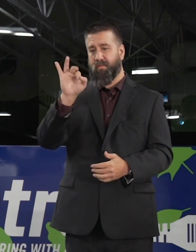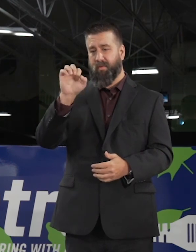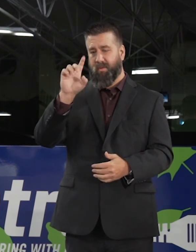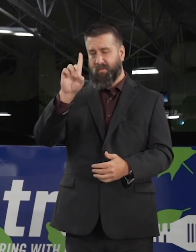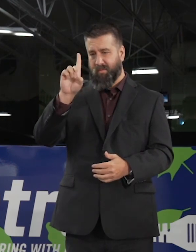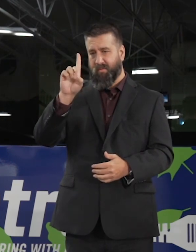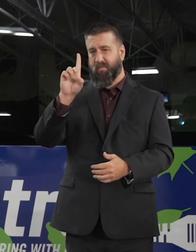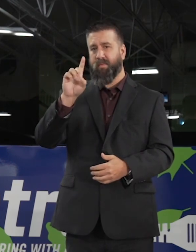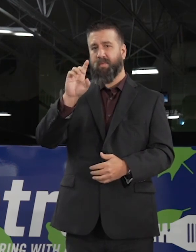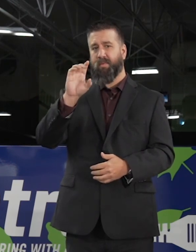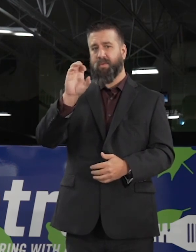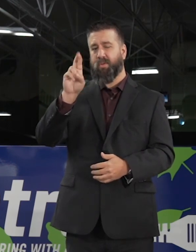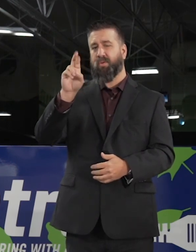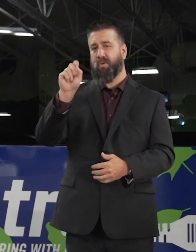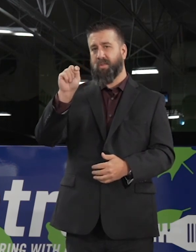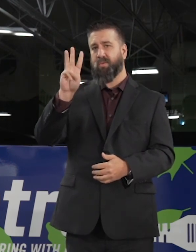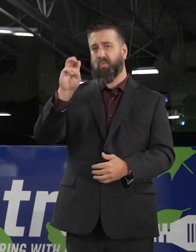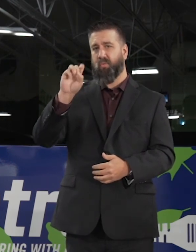De Pere,